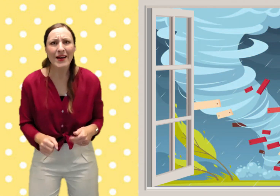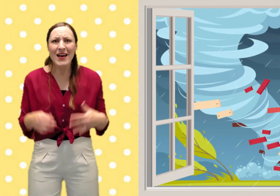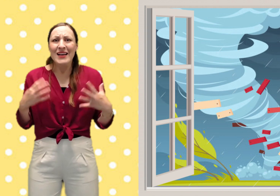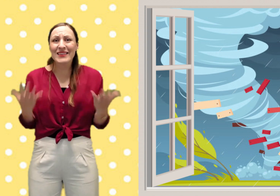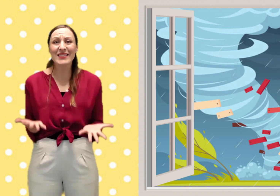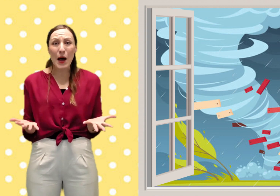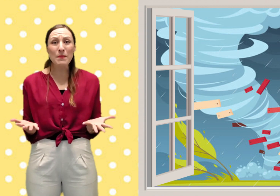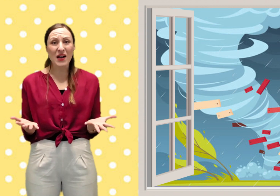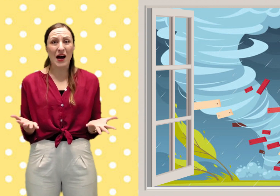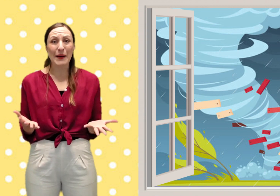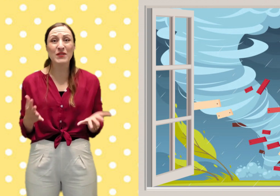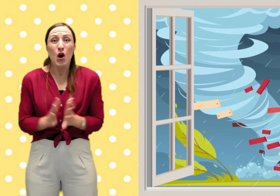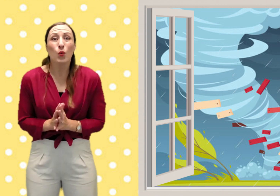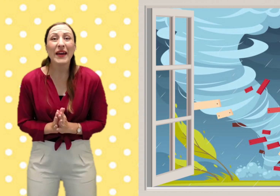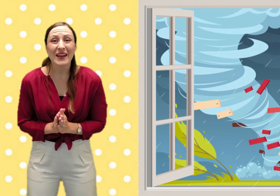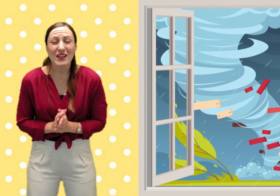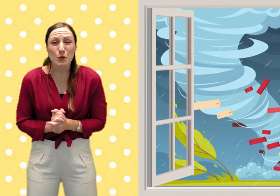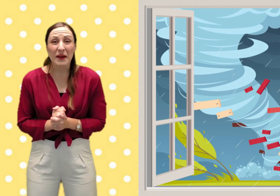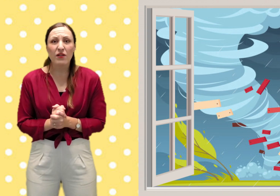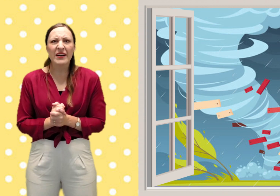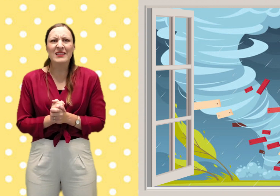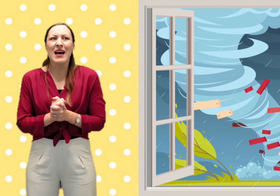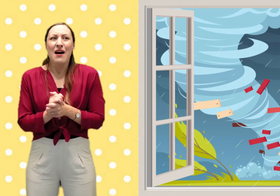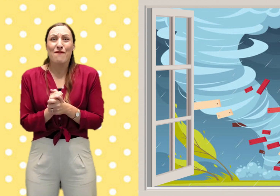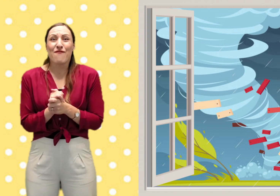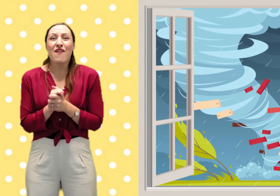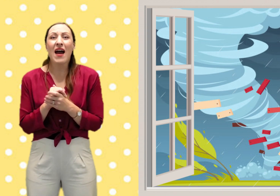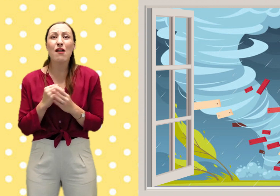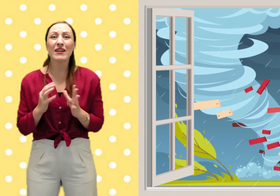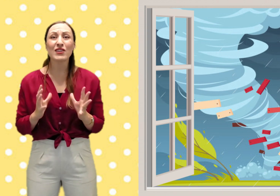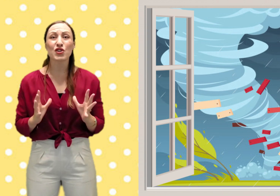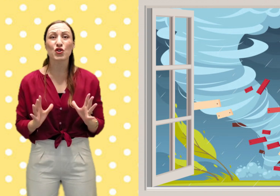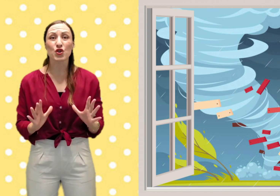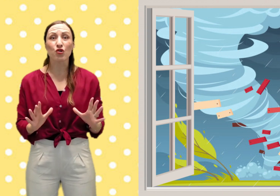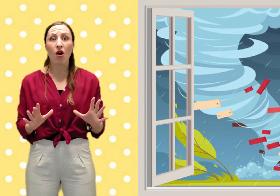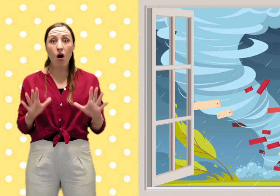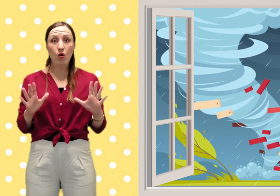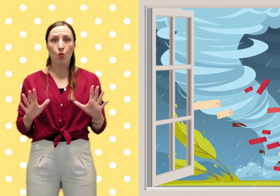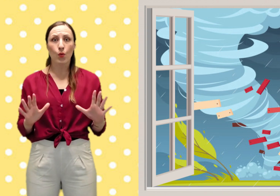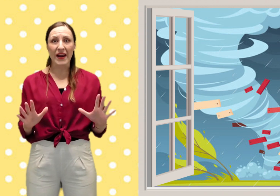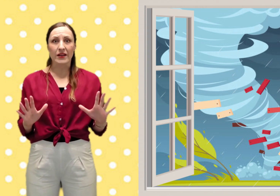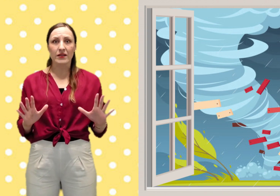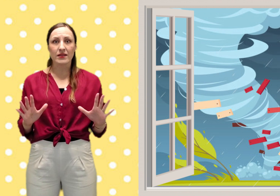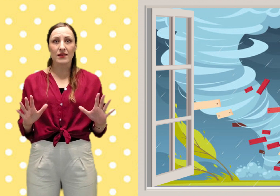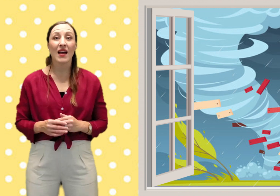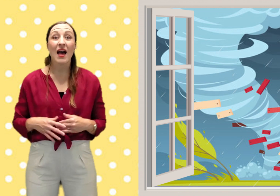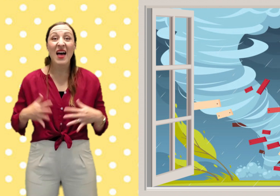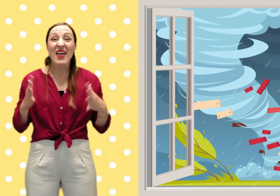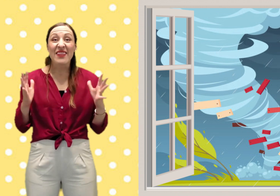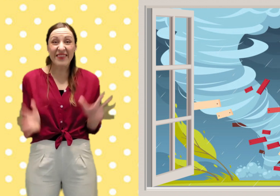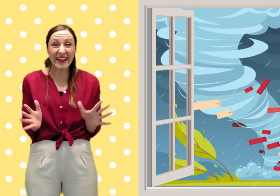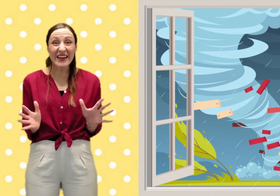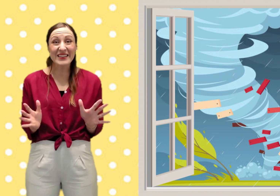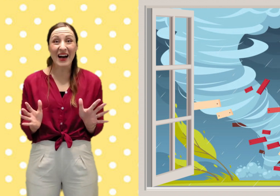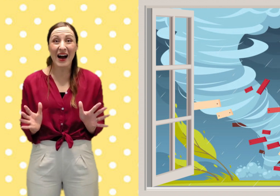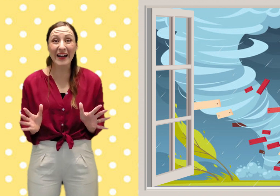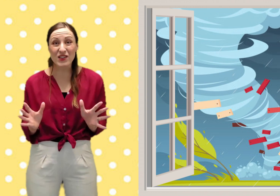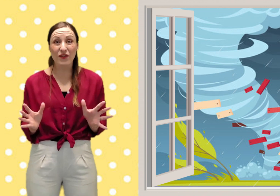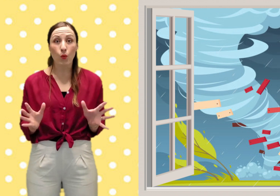sometimes we can experience very strong winds these kinds of